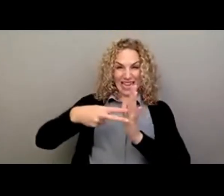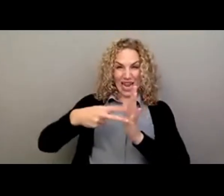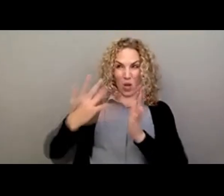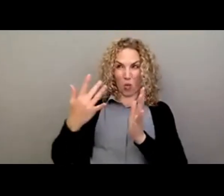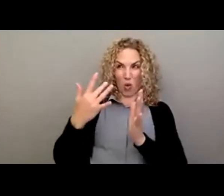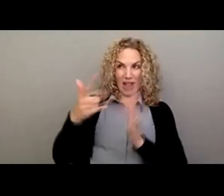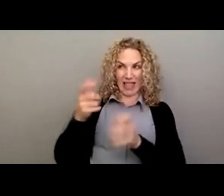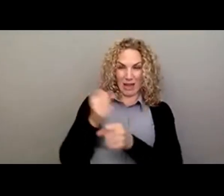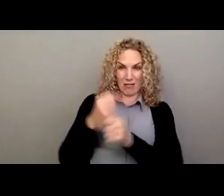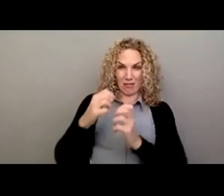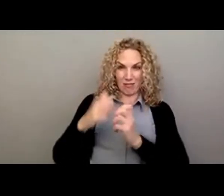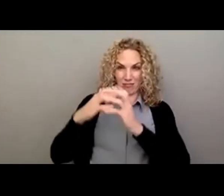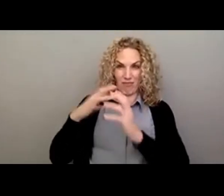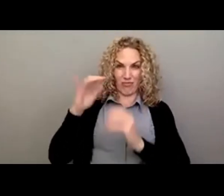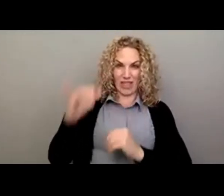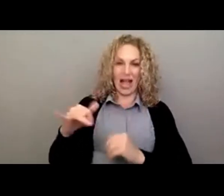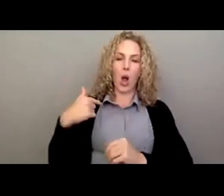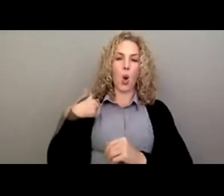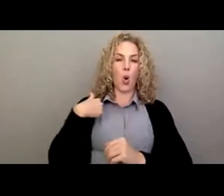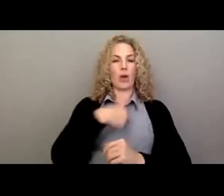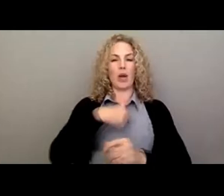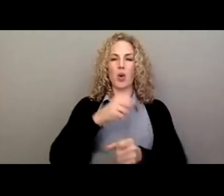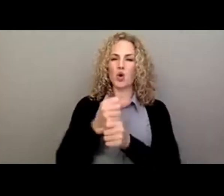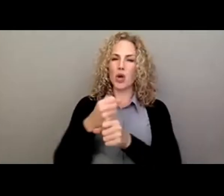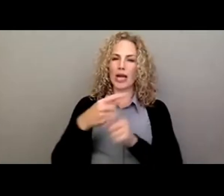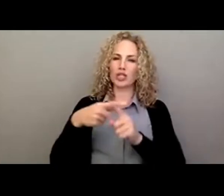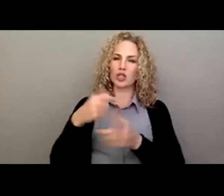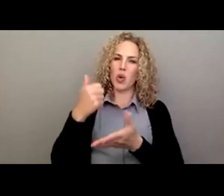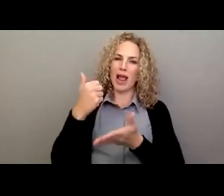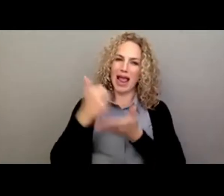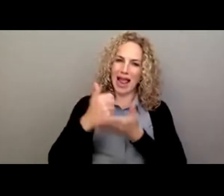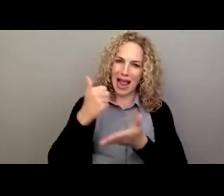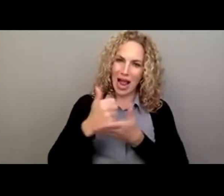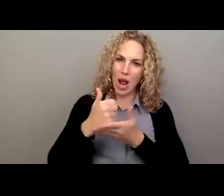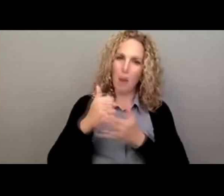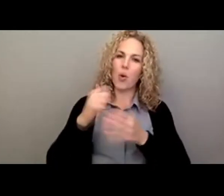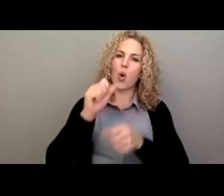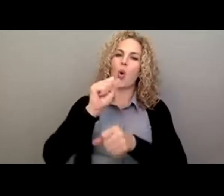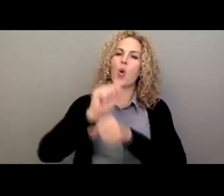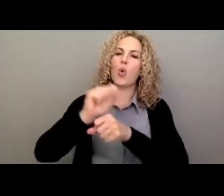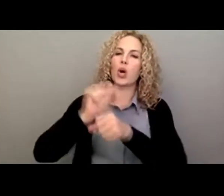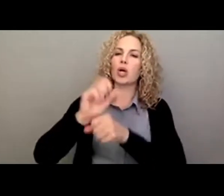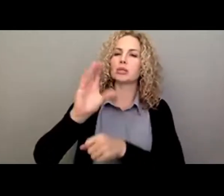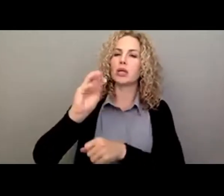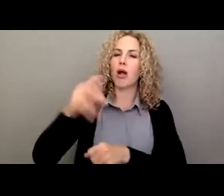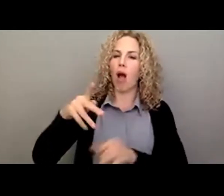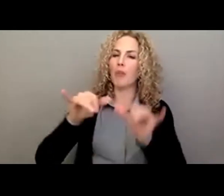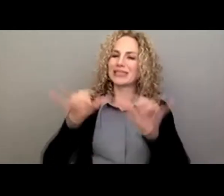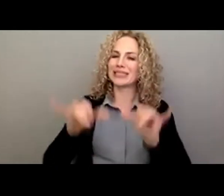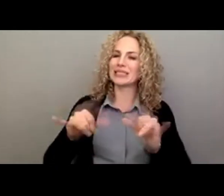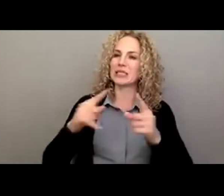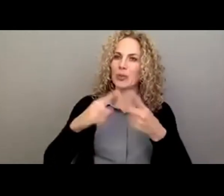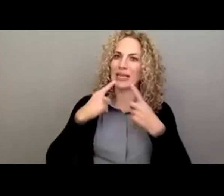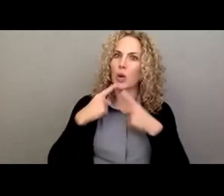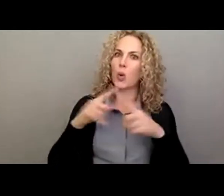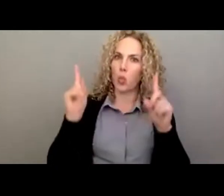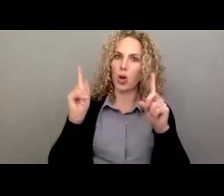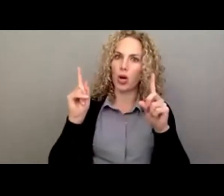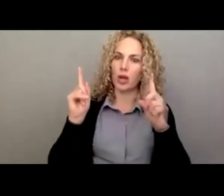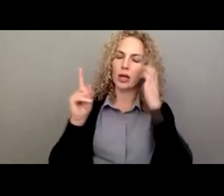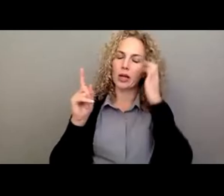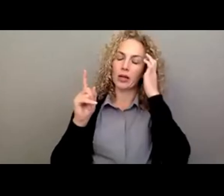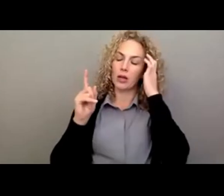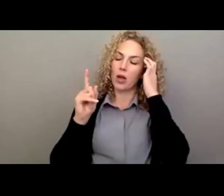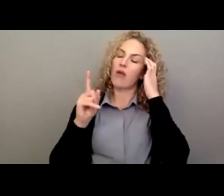is we were created to help make the workers' compensation system work. Now, over 107